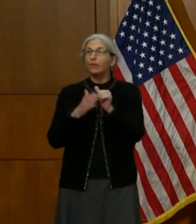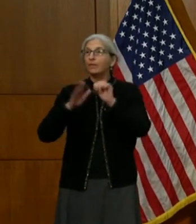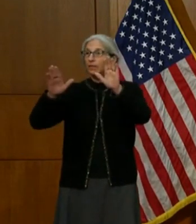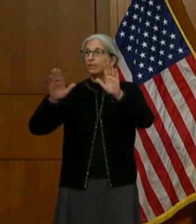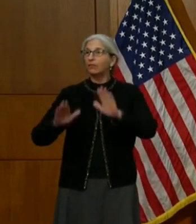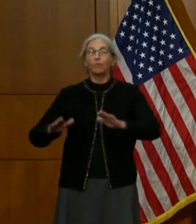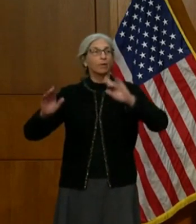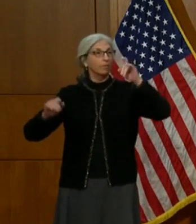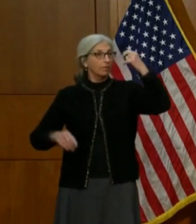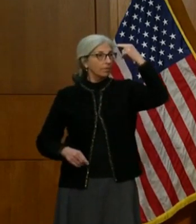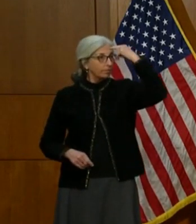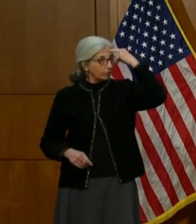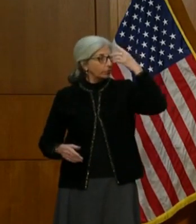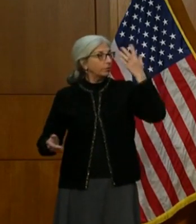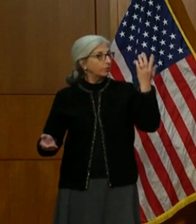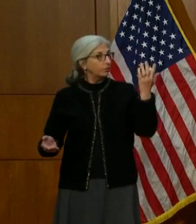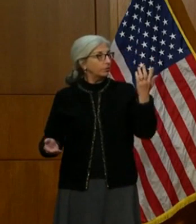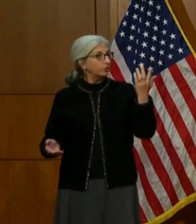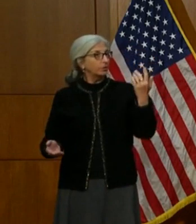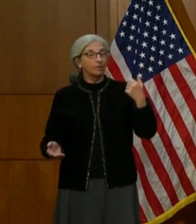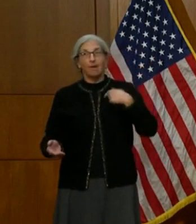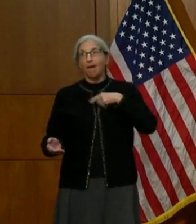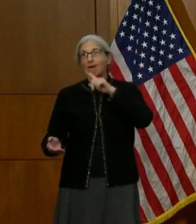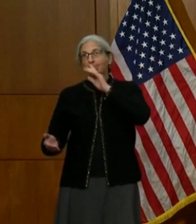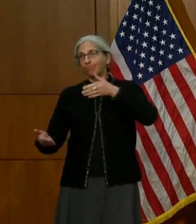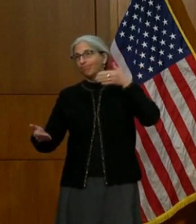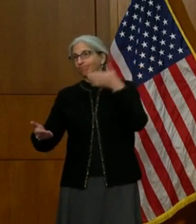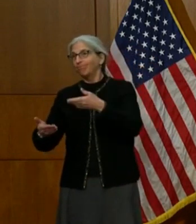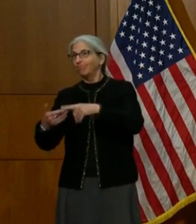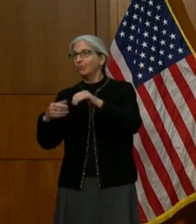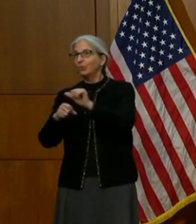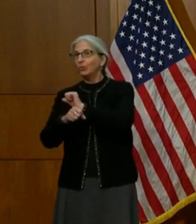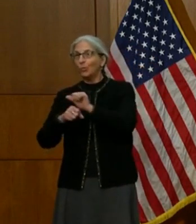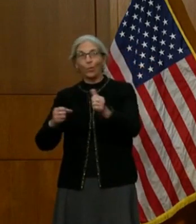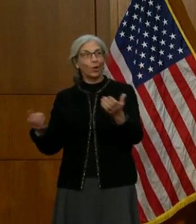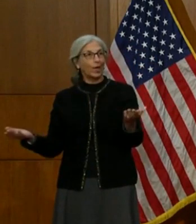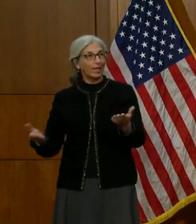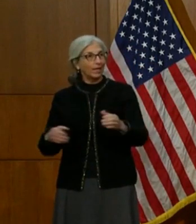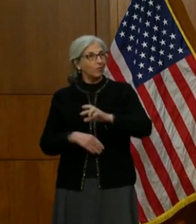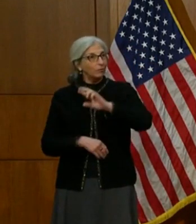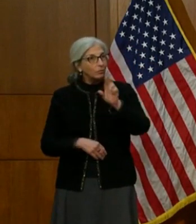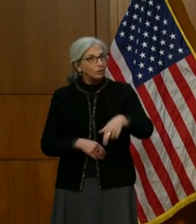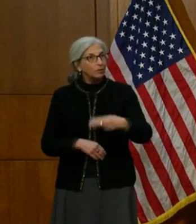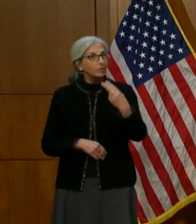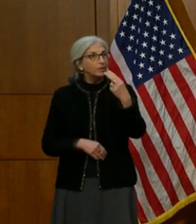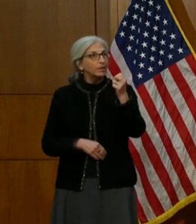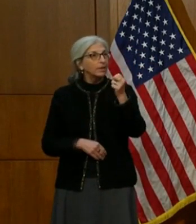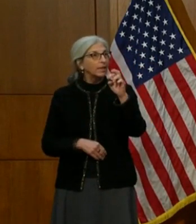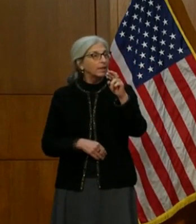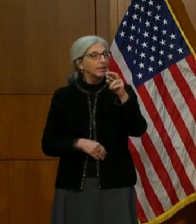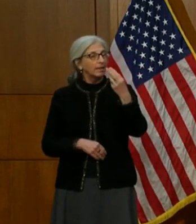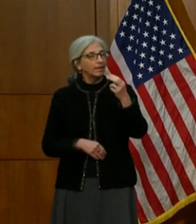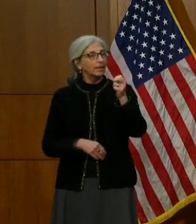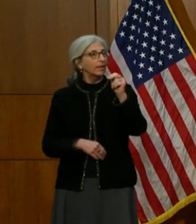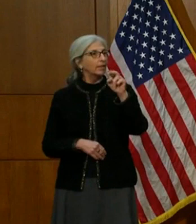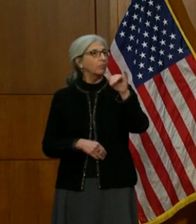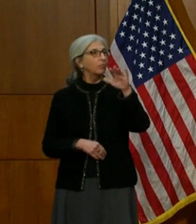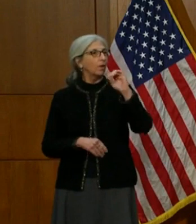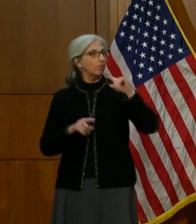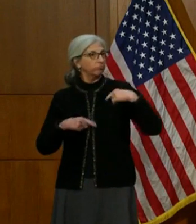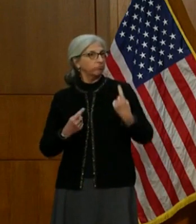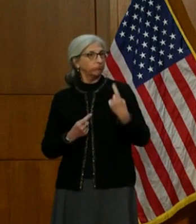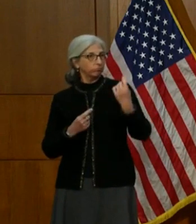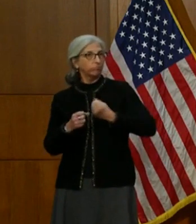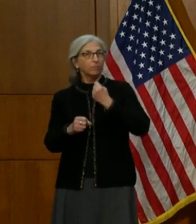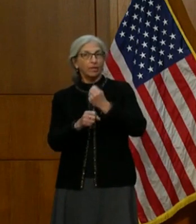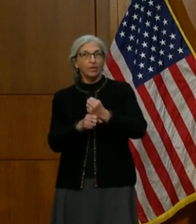Obviously, I've been really close to the work on the ground in Richmond and Henrico over the last year, and I think when